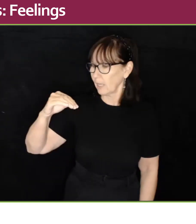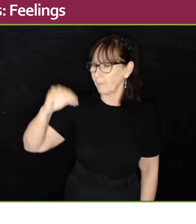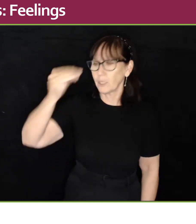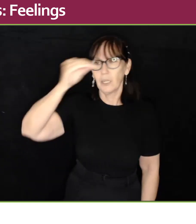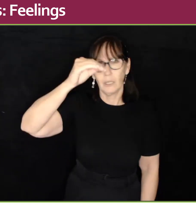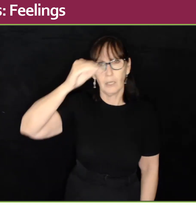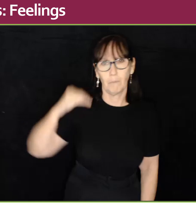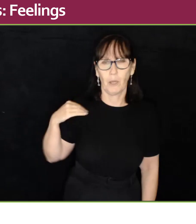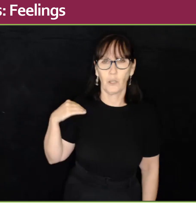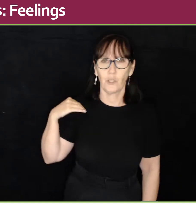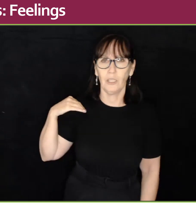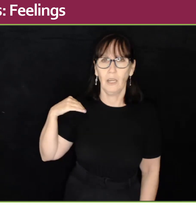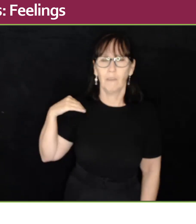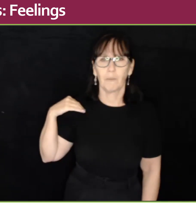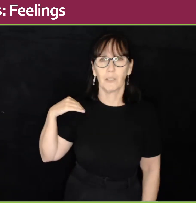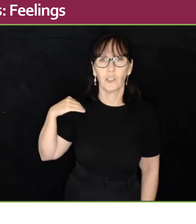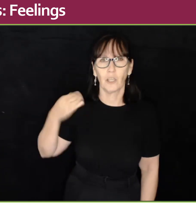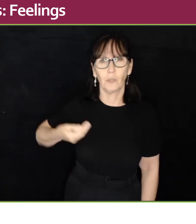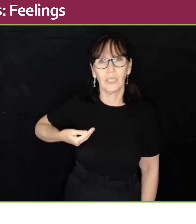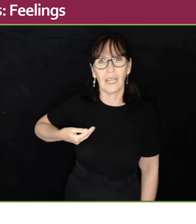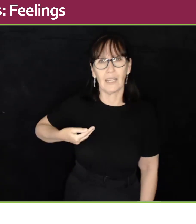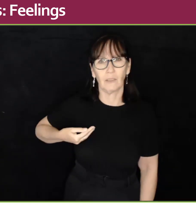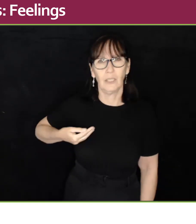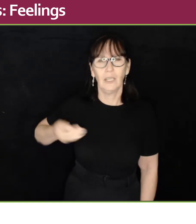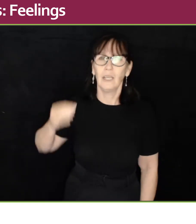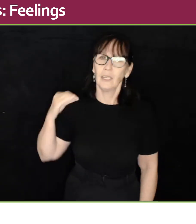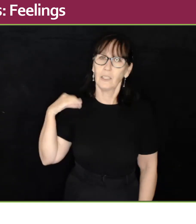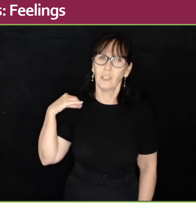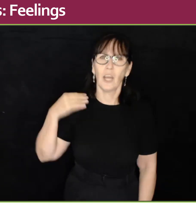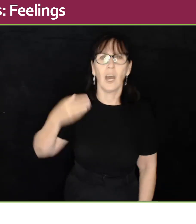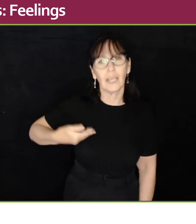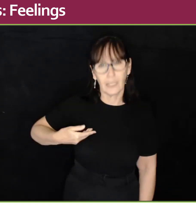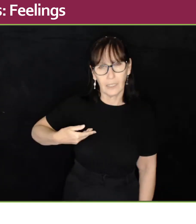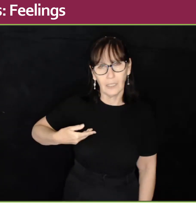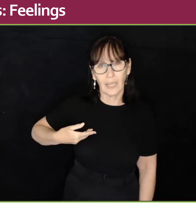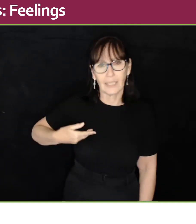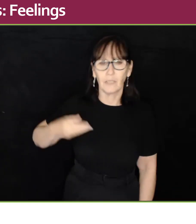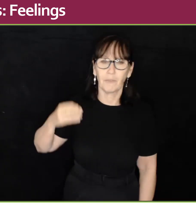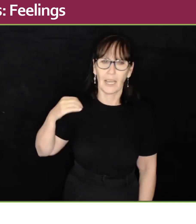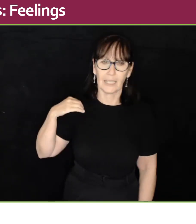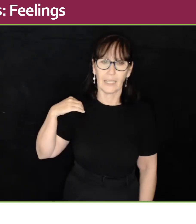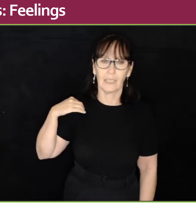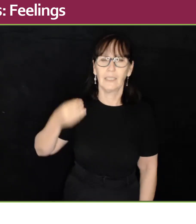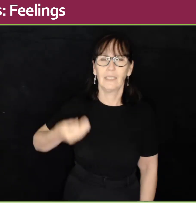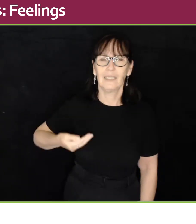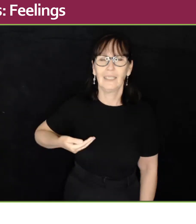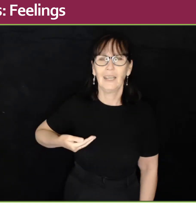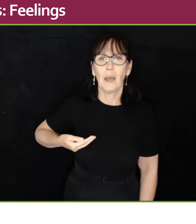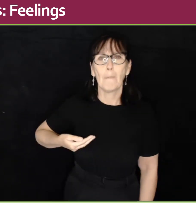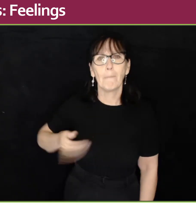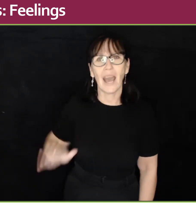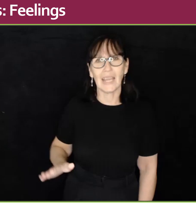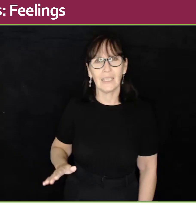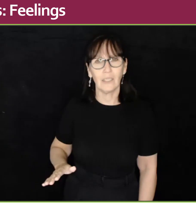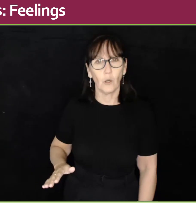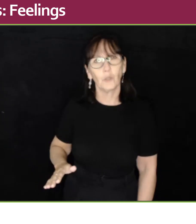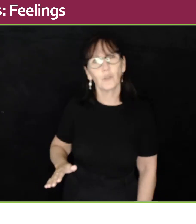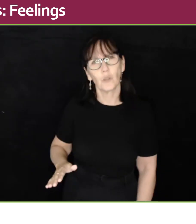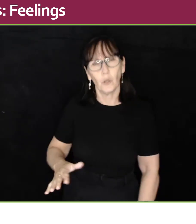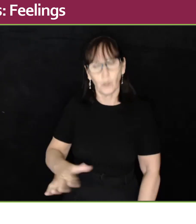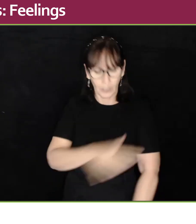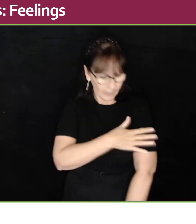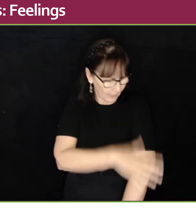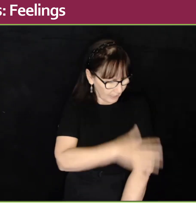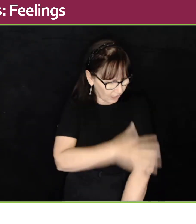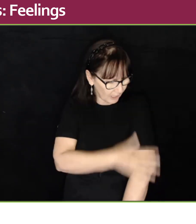little cupped motion from your shoulder down. Tired like you're flagging. Pain or